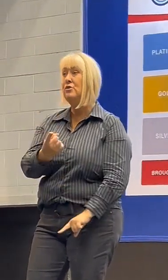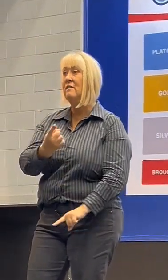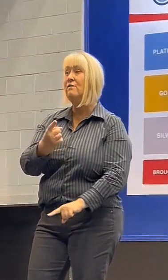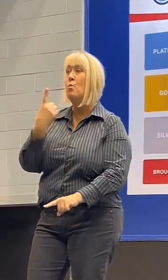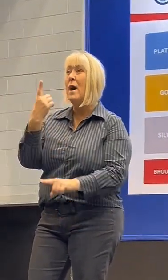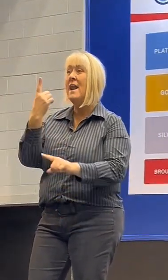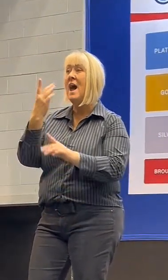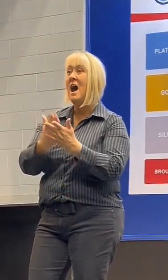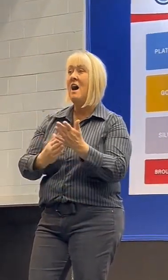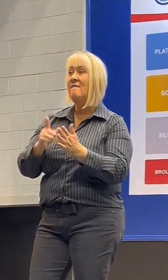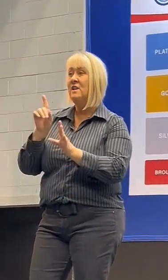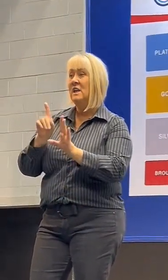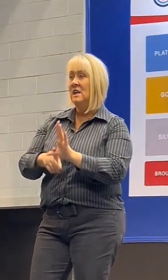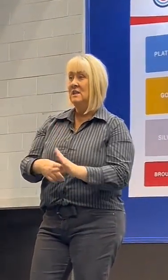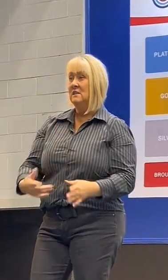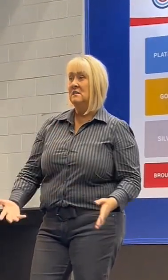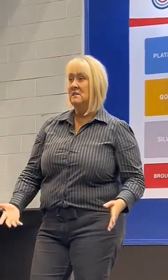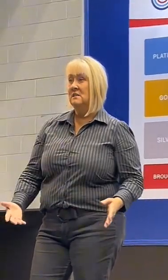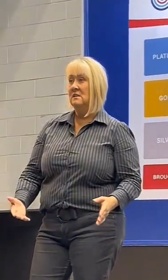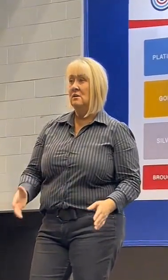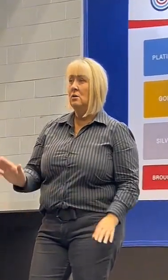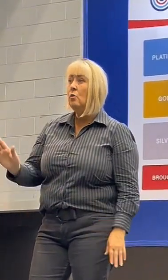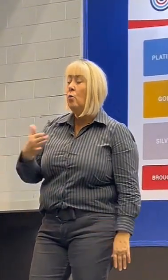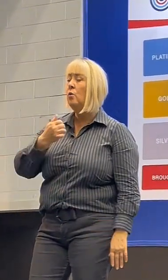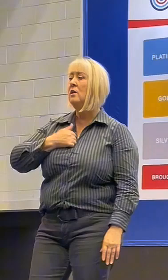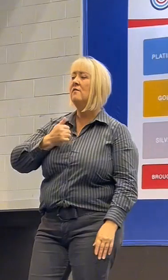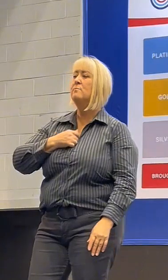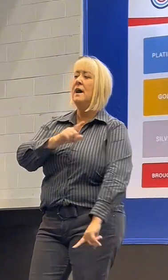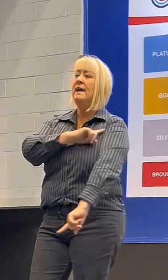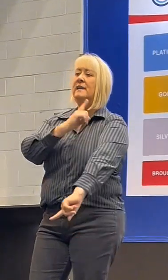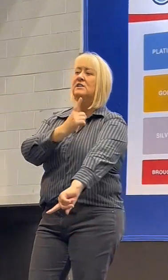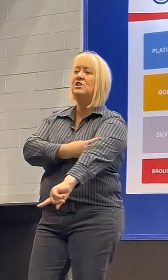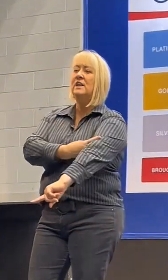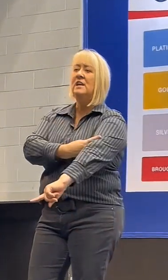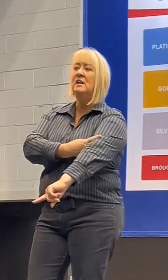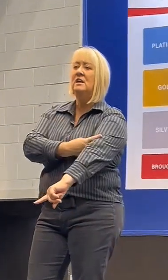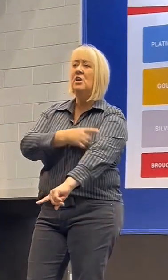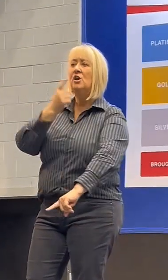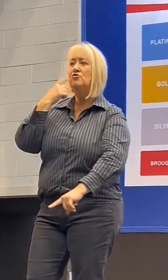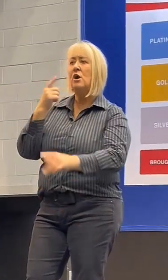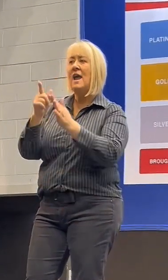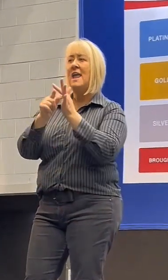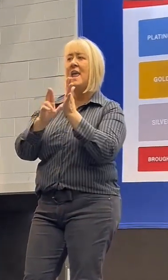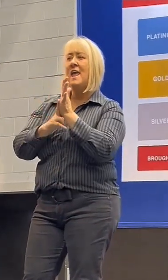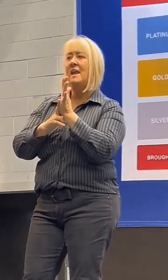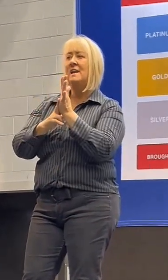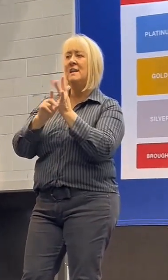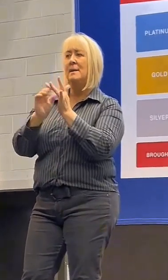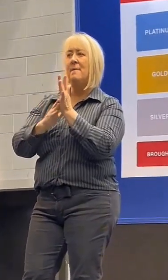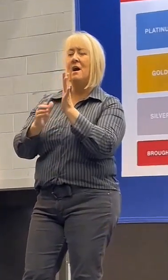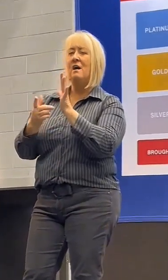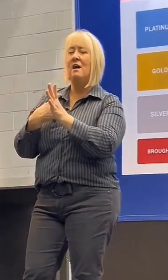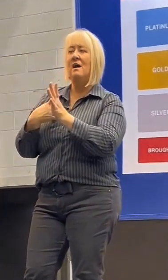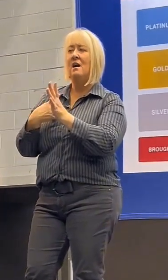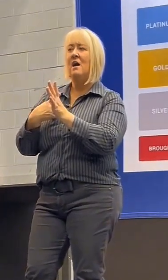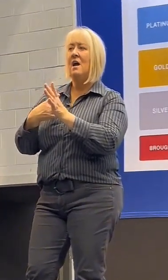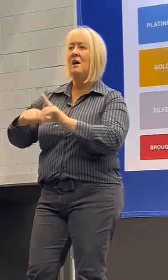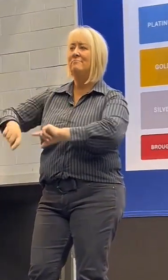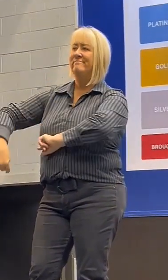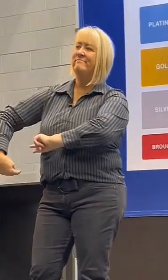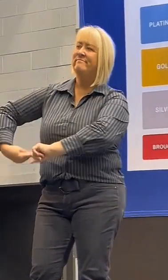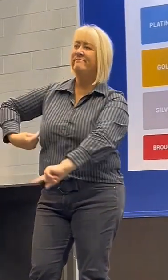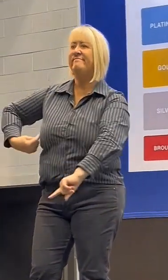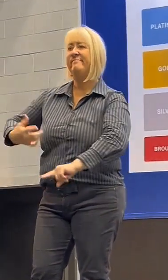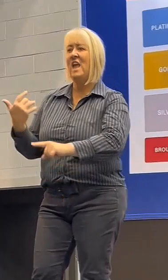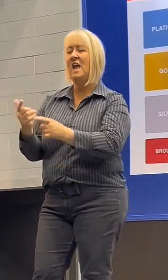a year and a half. All of my little energy went towards doing enemas every single day and colonics once or twice a